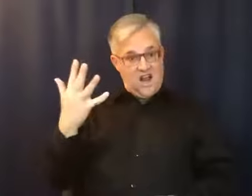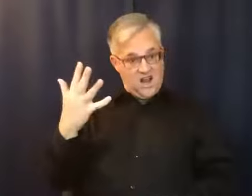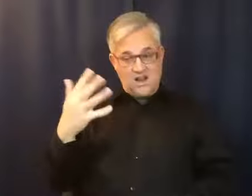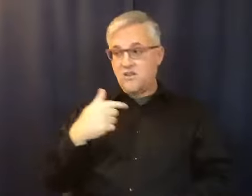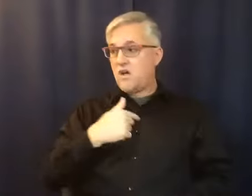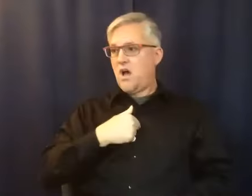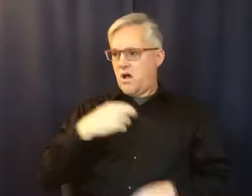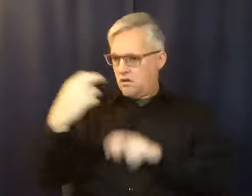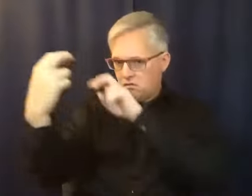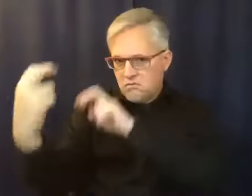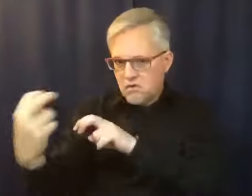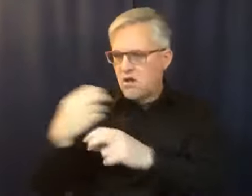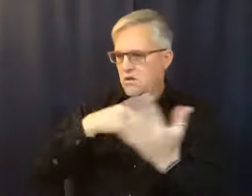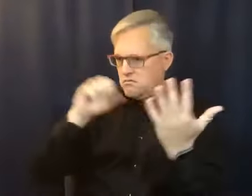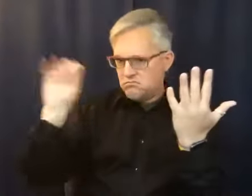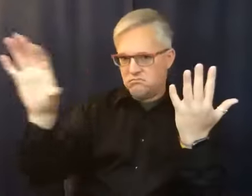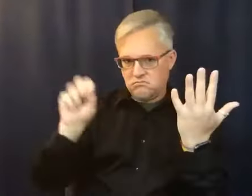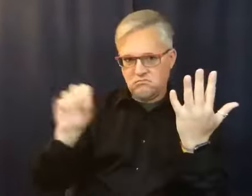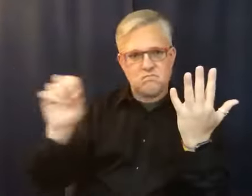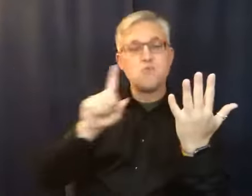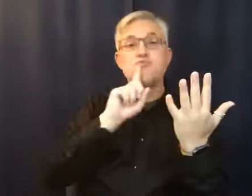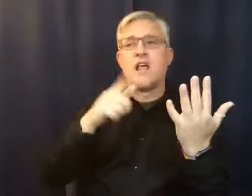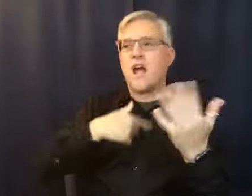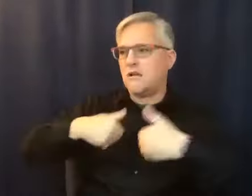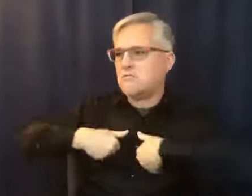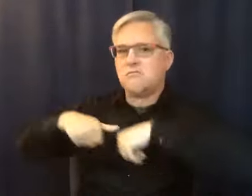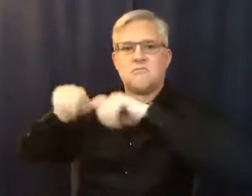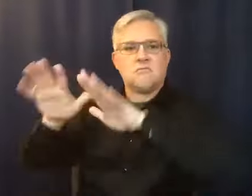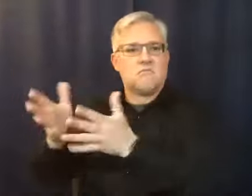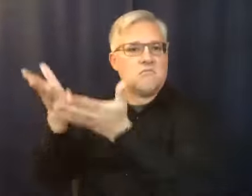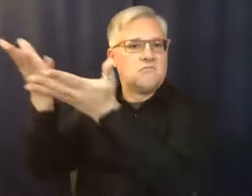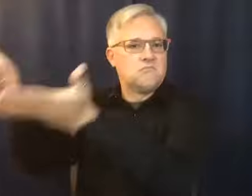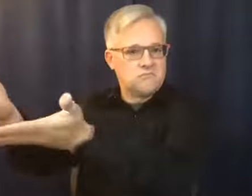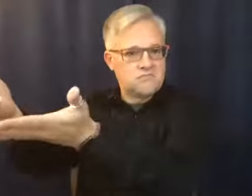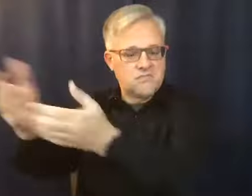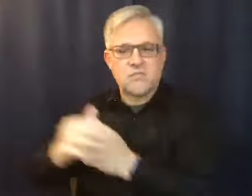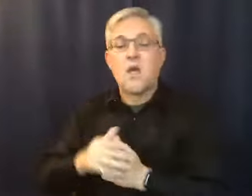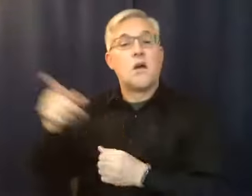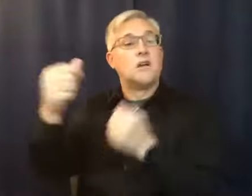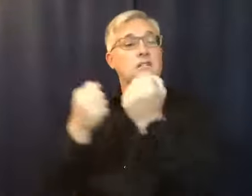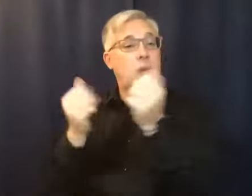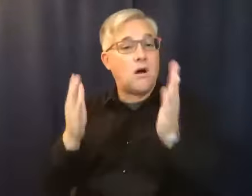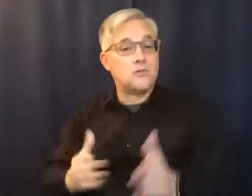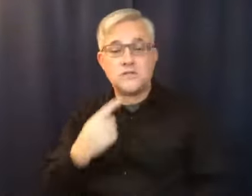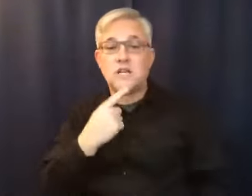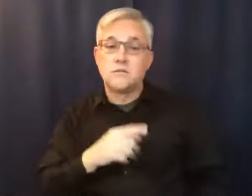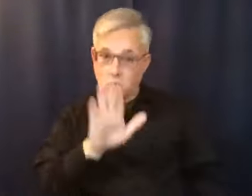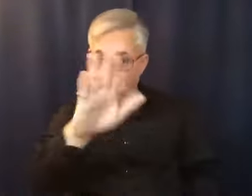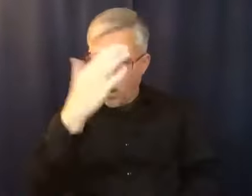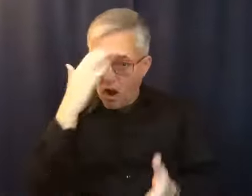to me was, you know, it's not your husband that gets in your way. It's your anger that gets in your way. It's your fear that